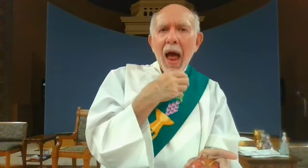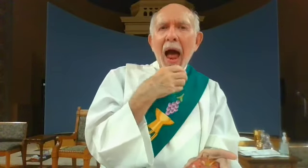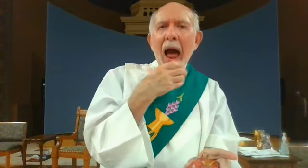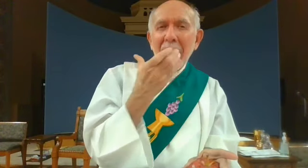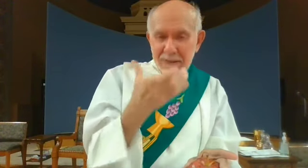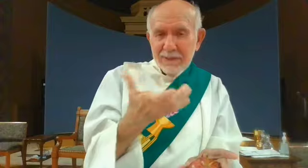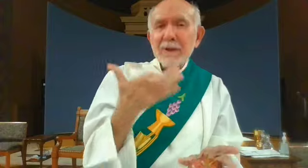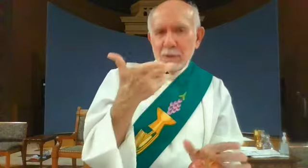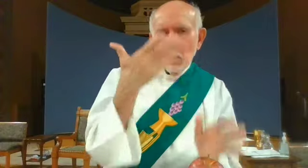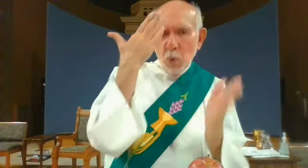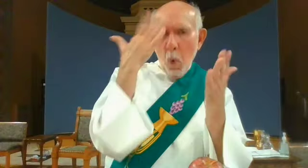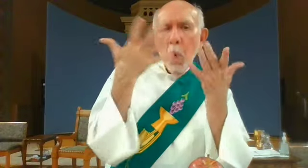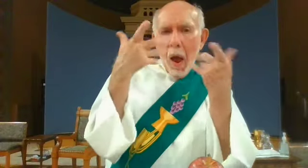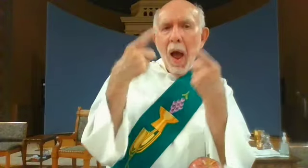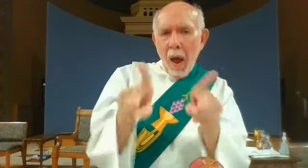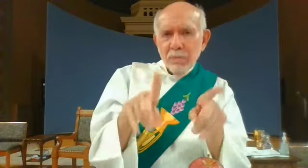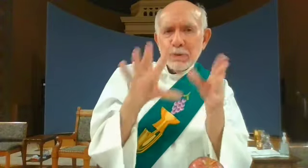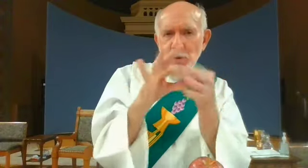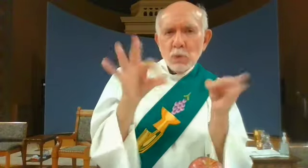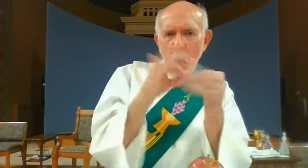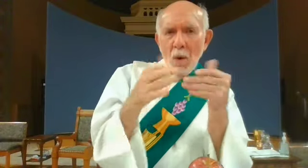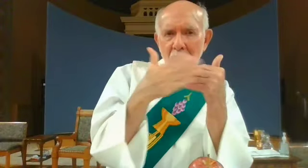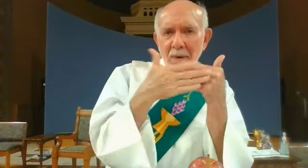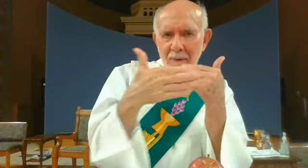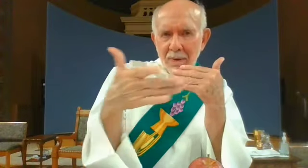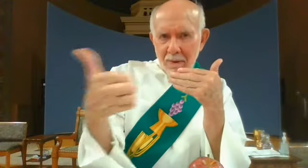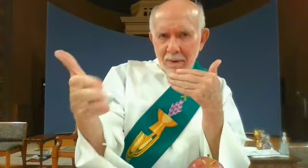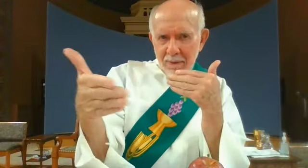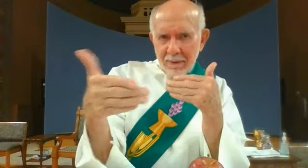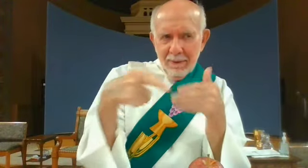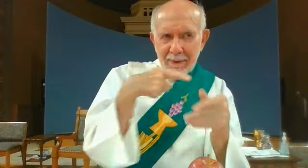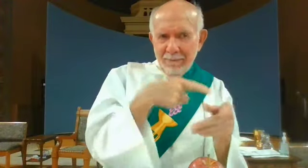and finally they took a bite and you know what happened in the rest of the story